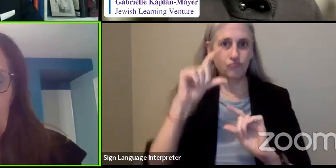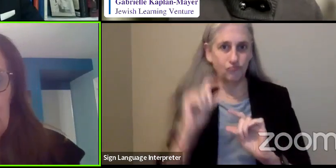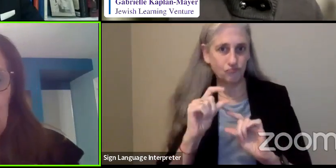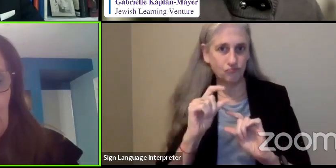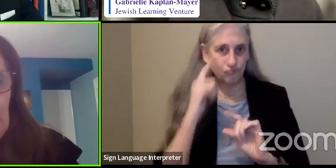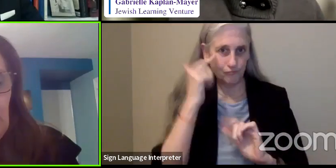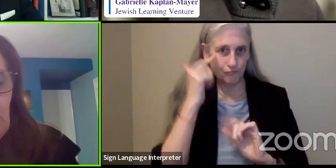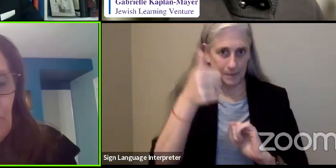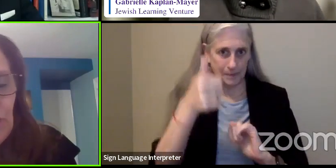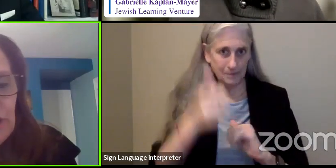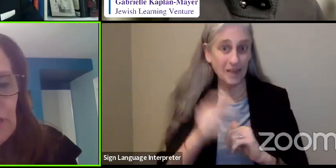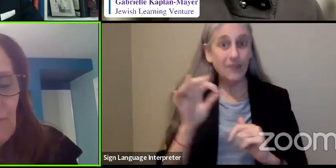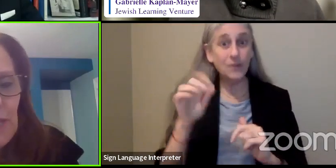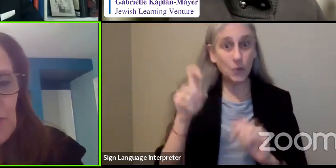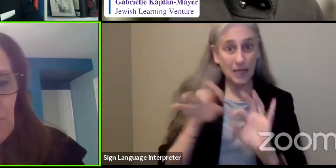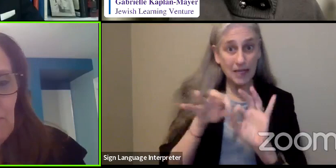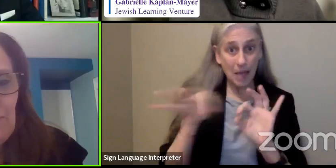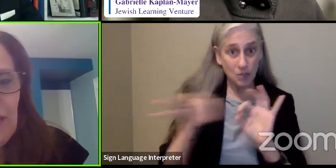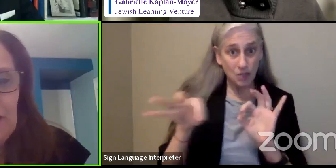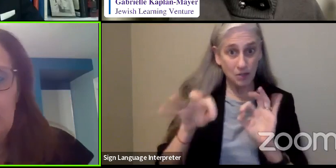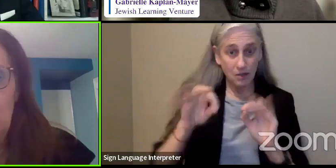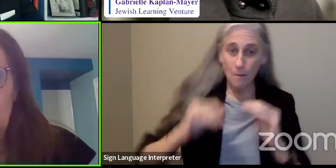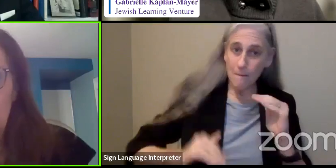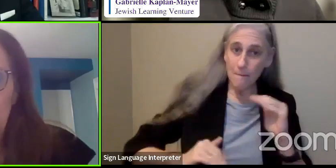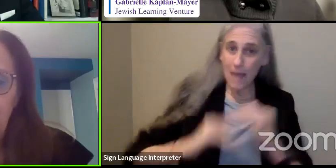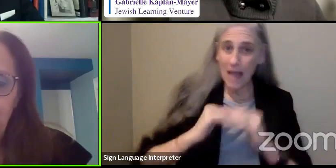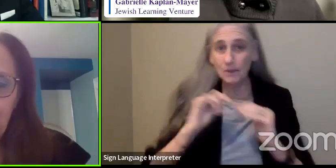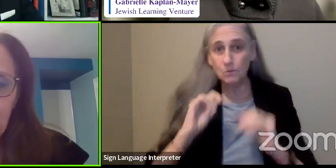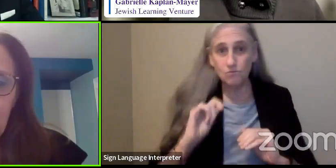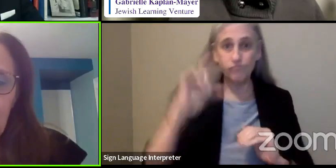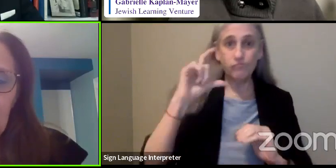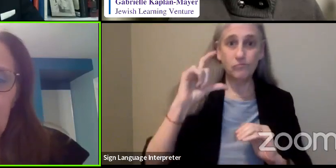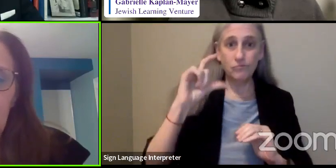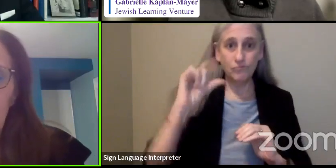So for those who need, you can put it to the maximum and make it large.